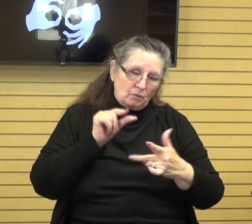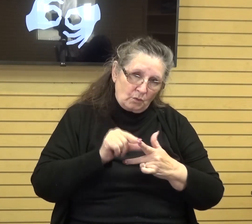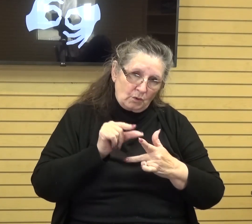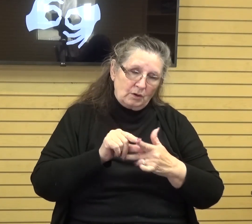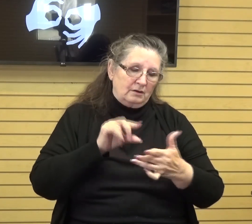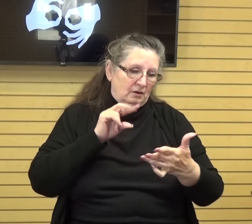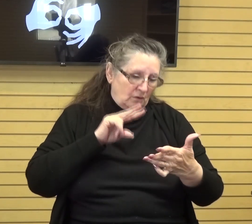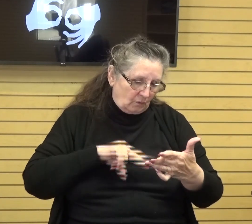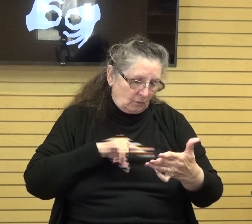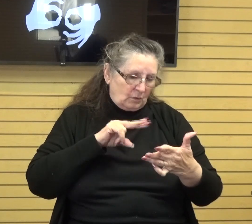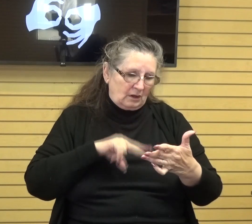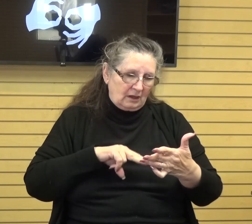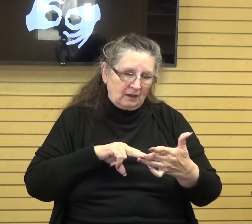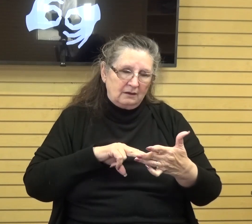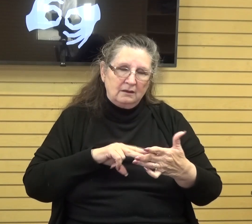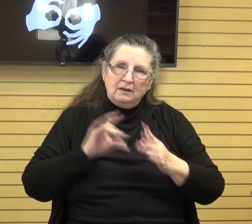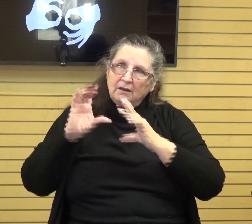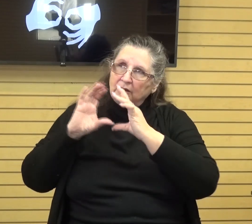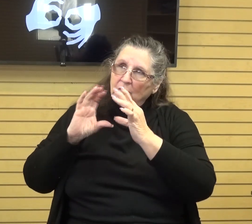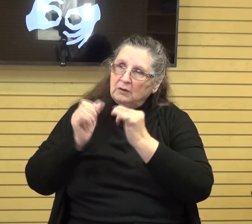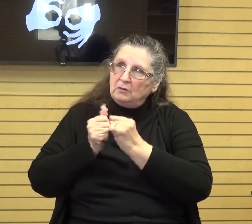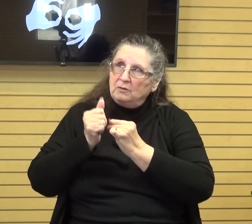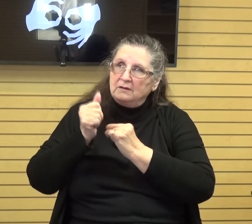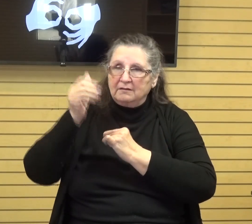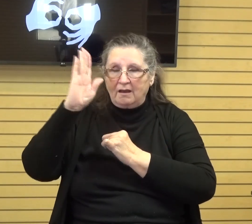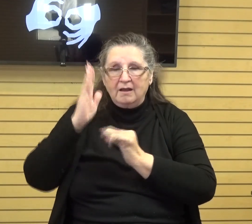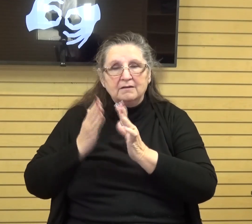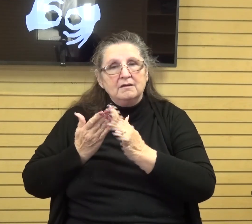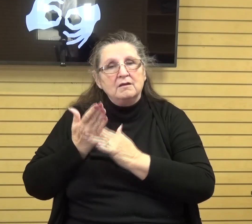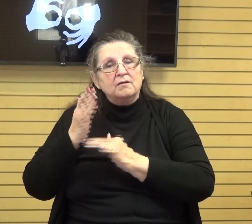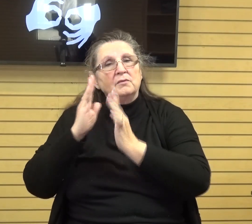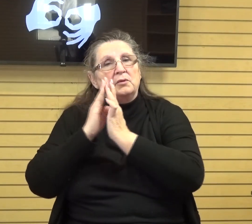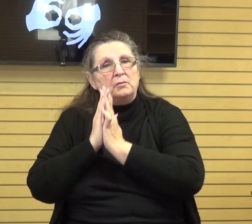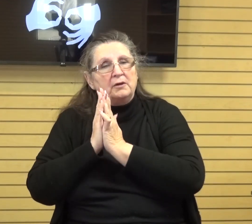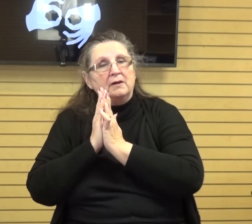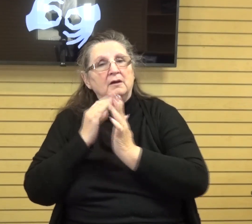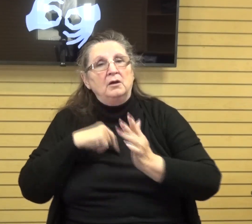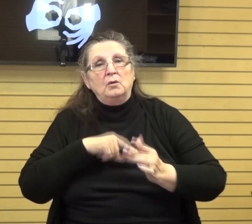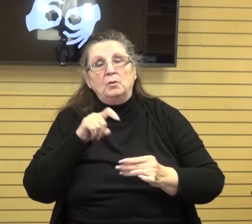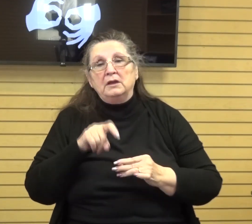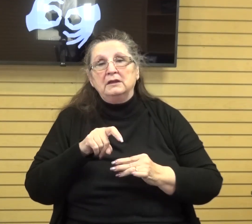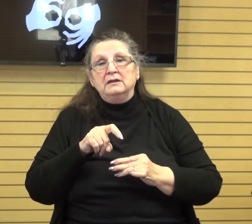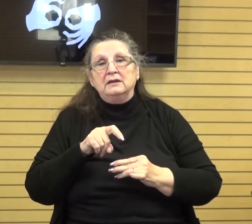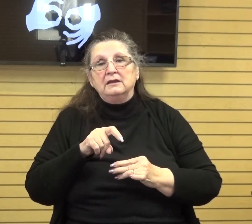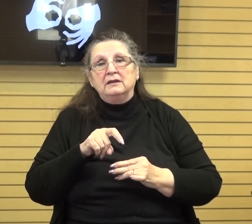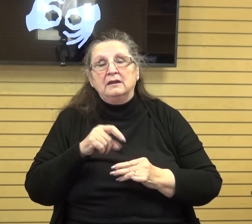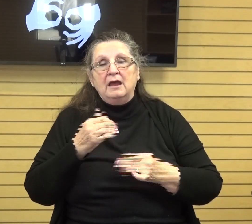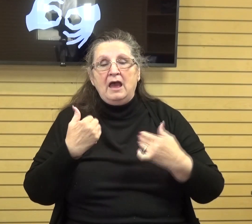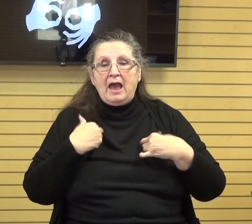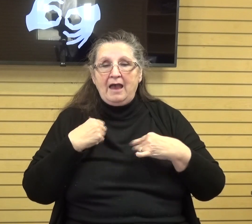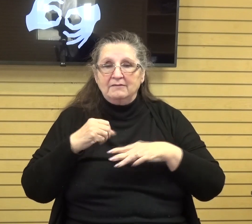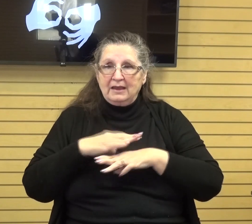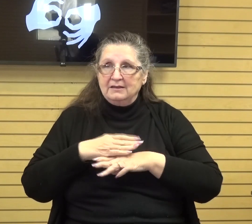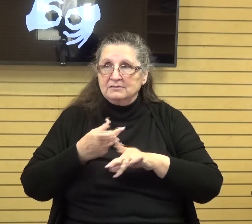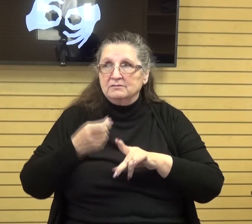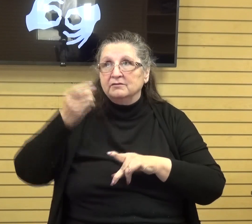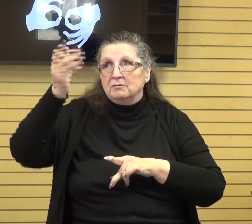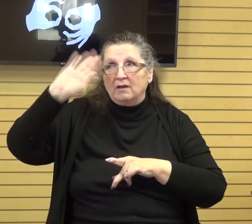it communicating with god through prayer and we need to take our counsel from the word of god there's a